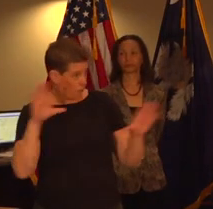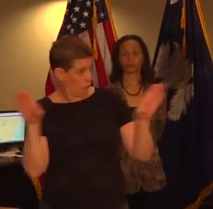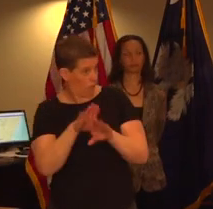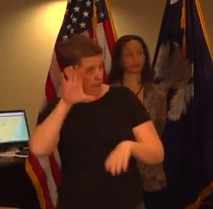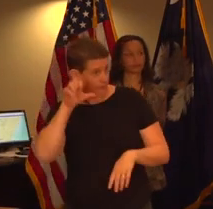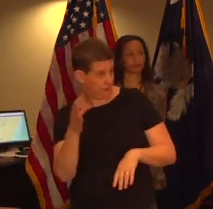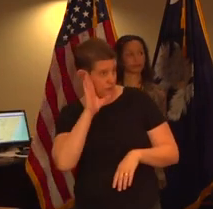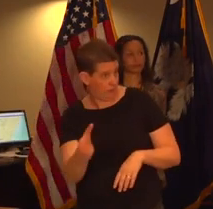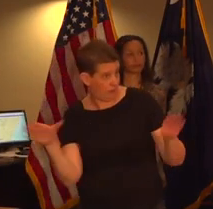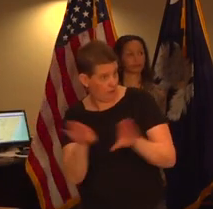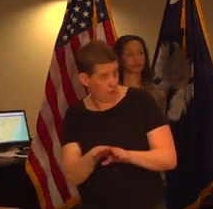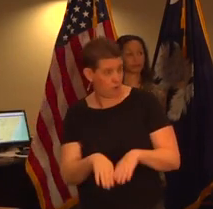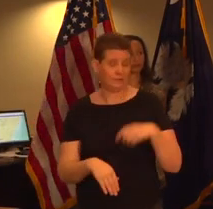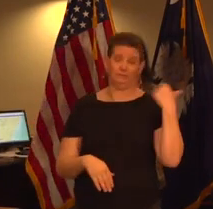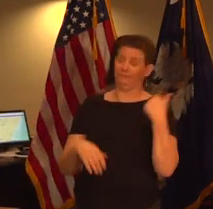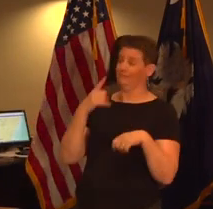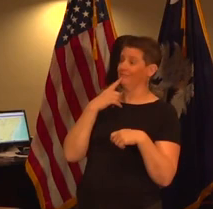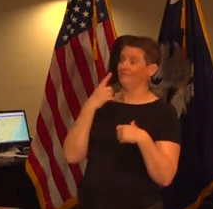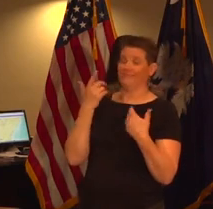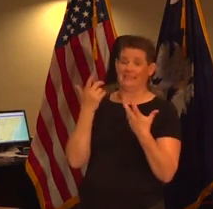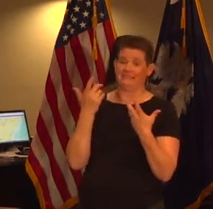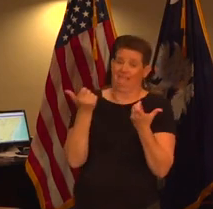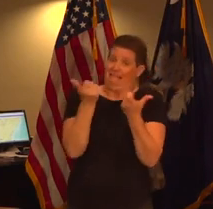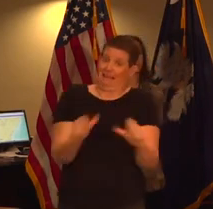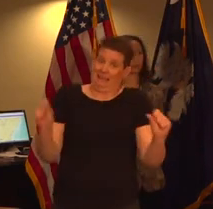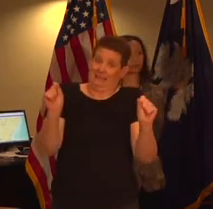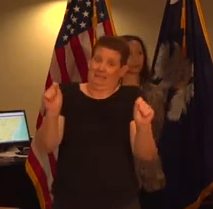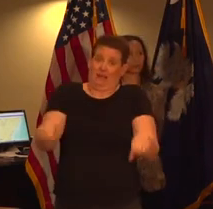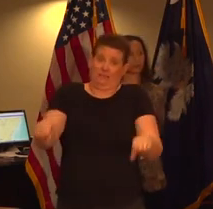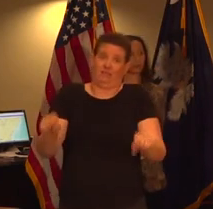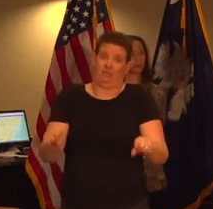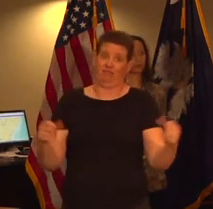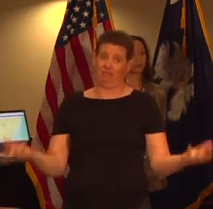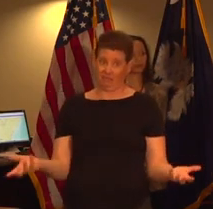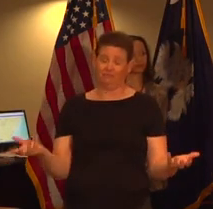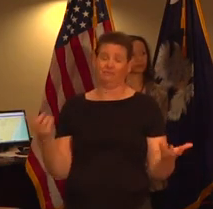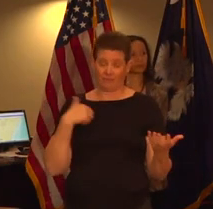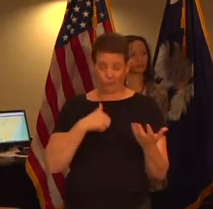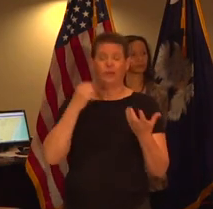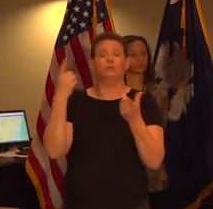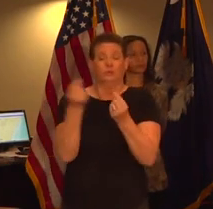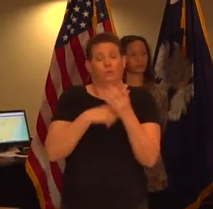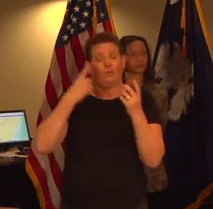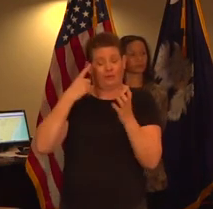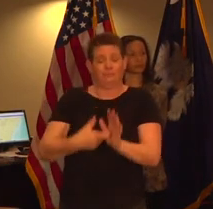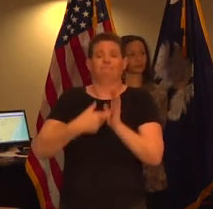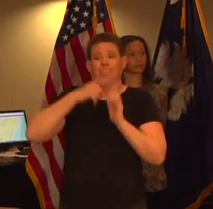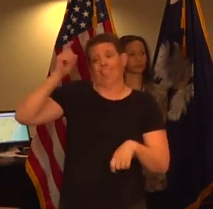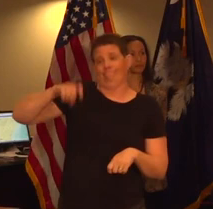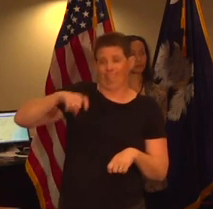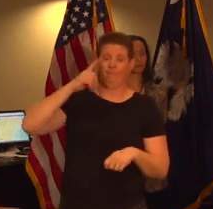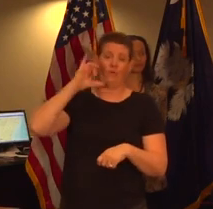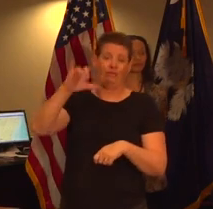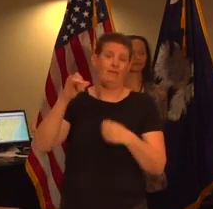comes to that as i've said nothing is is off the table we are taking the steps that we believe are necessary at the